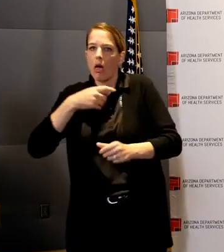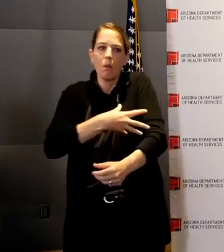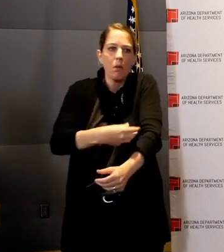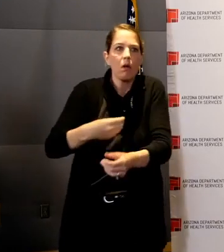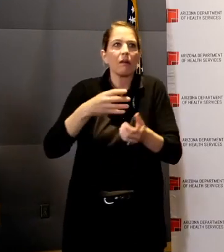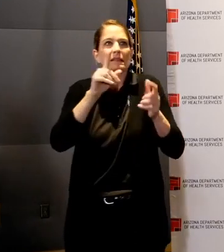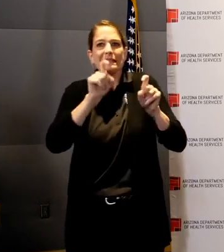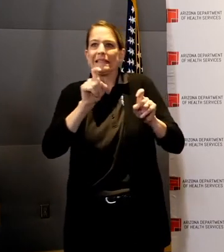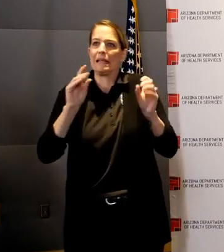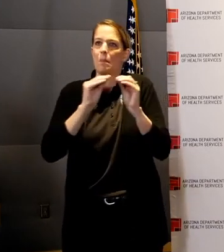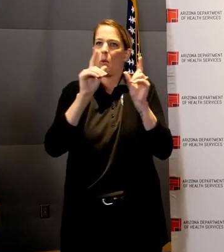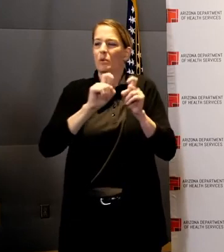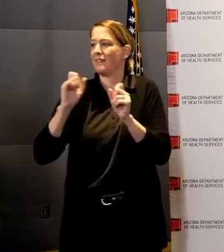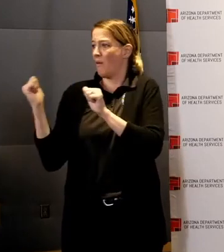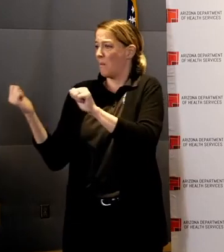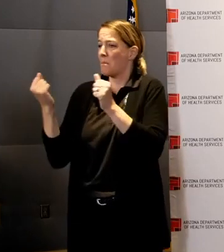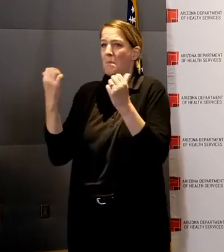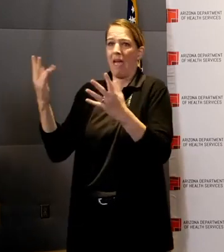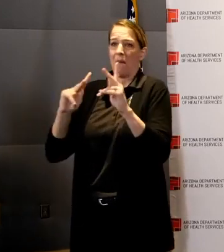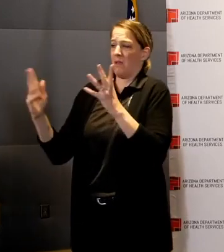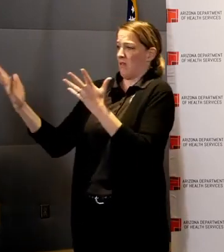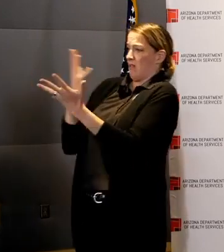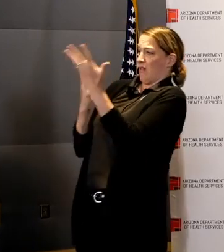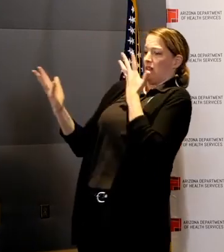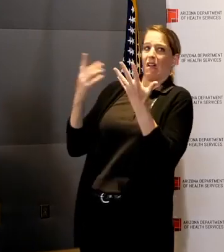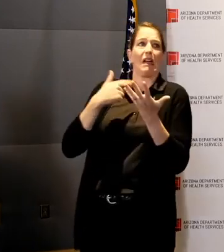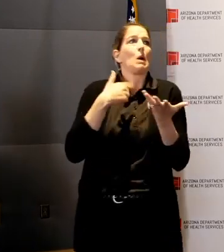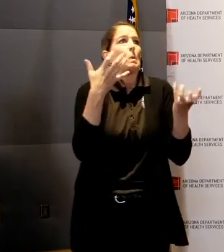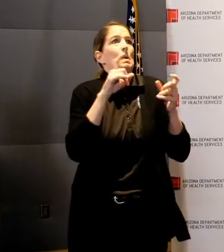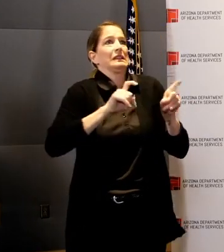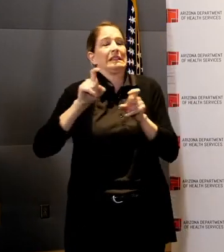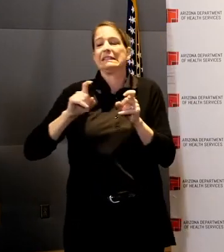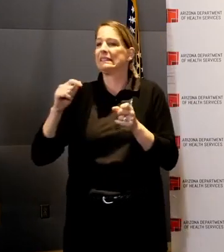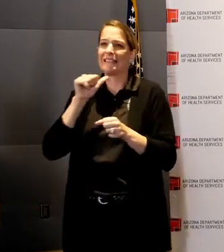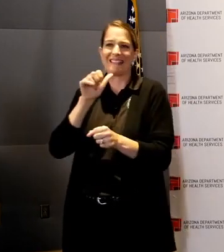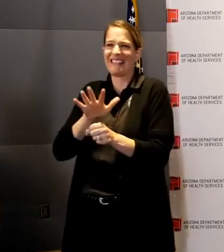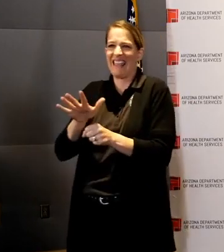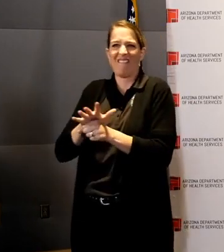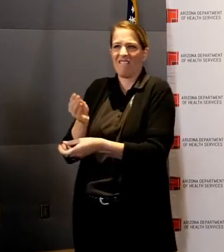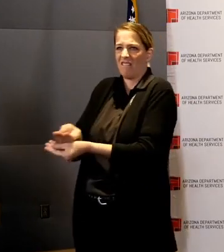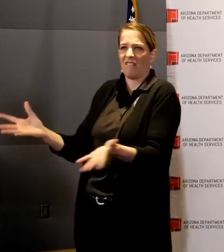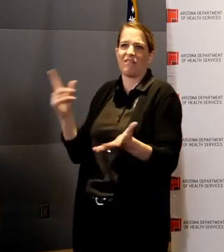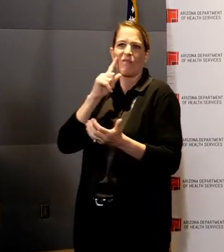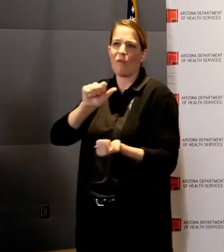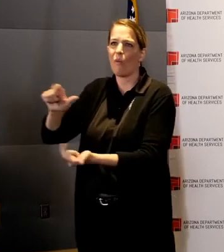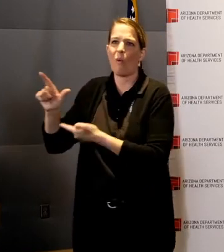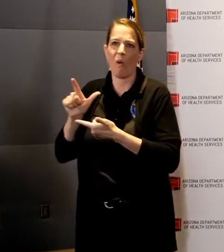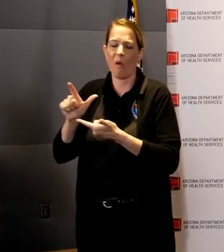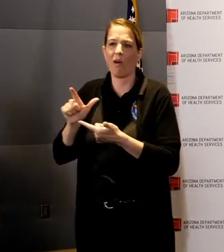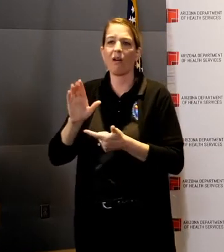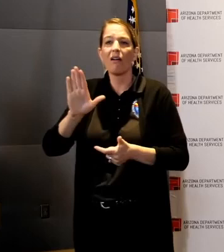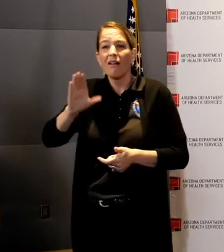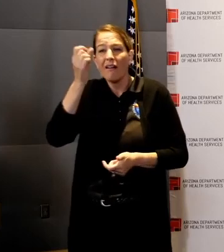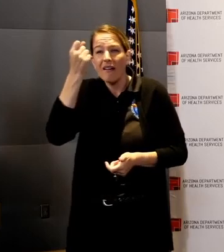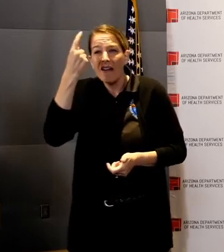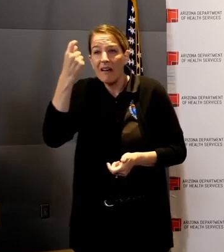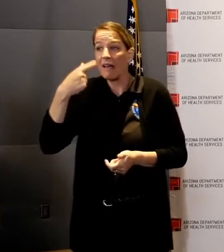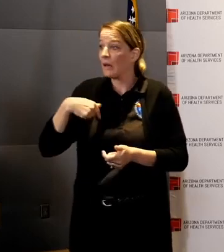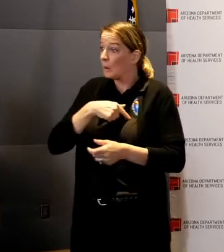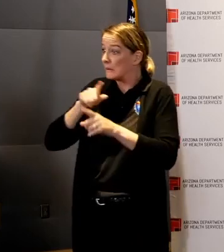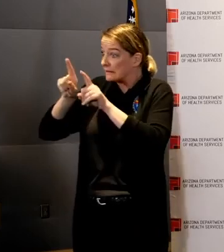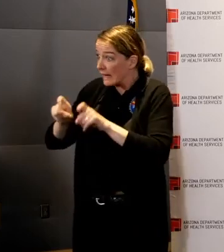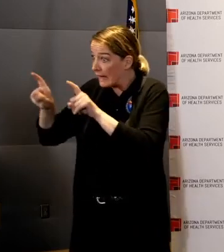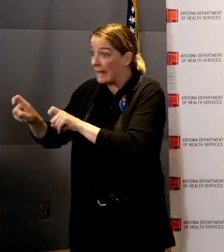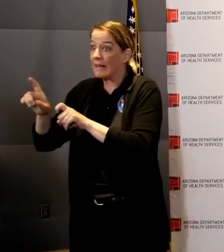continue to prioritize our high-risk populations. To be clear, testing will not change your treatment. It will